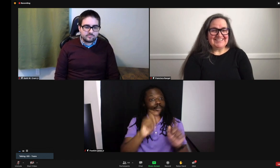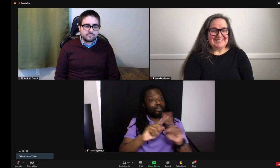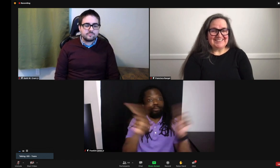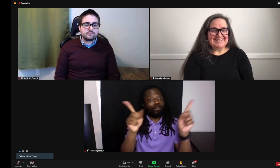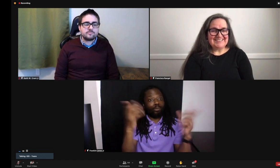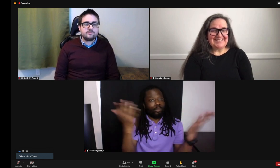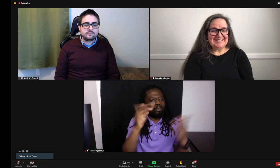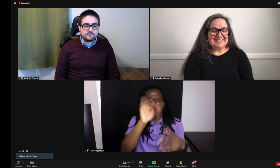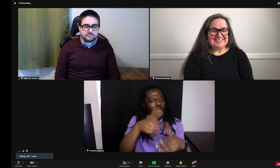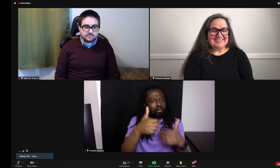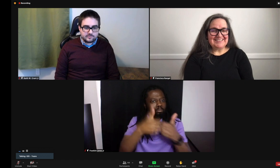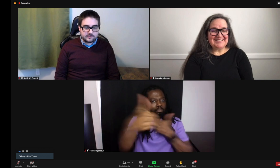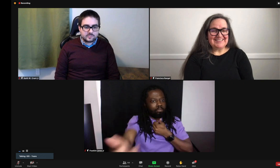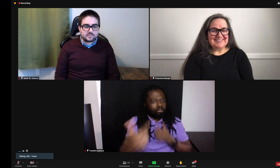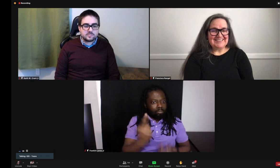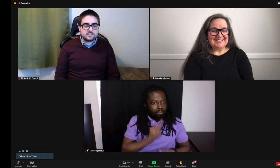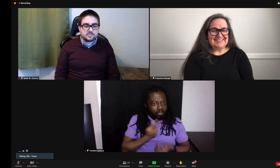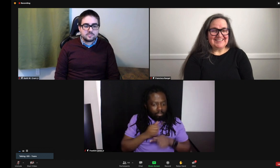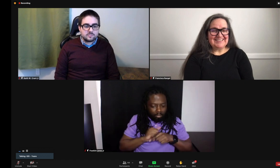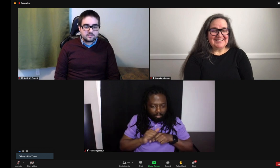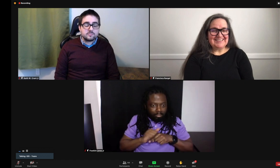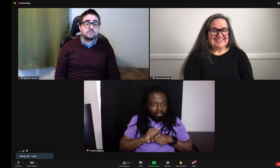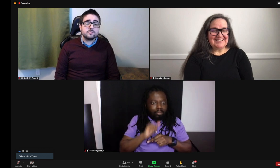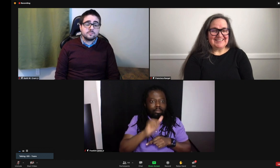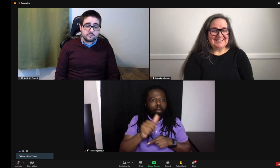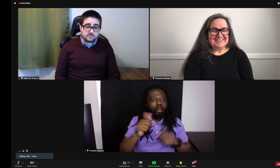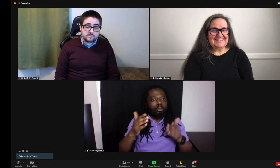had it. I think the only difference was that, you know, I had to work remotely.